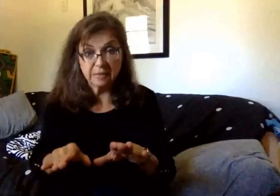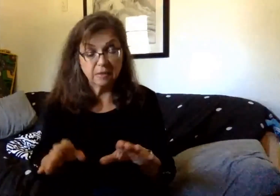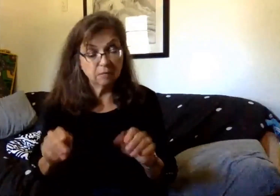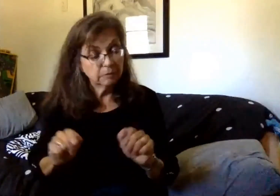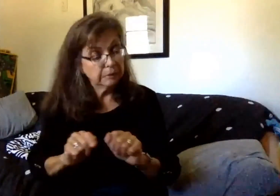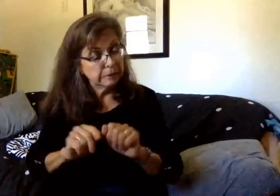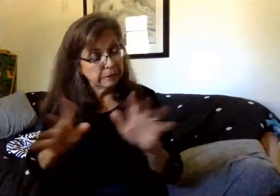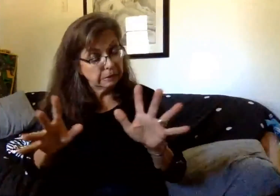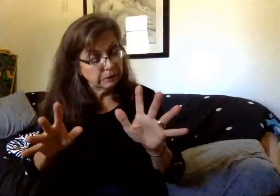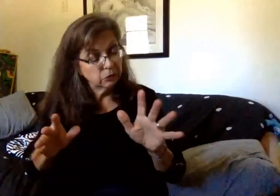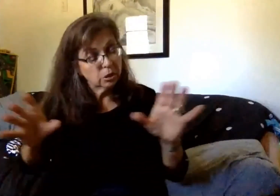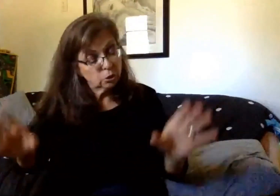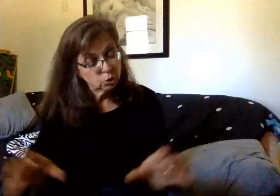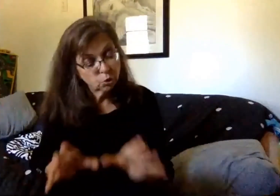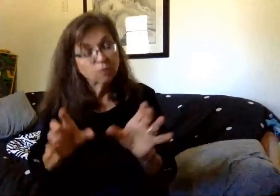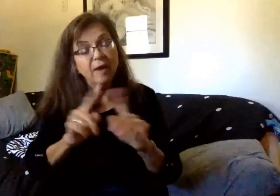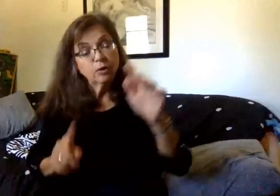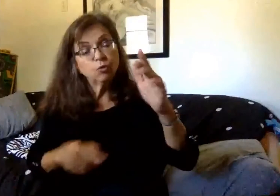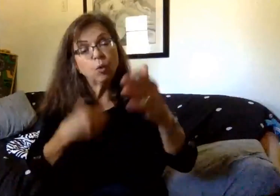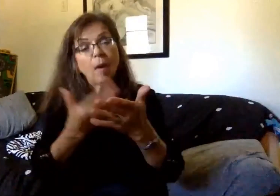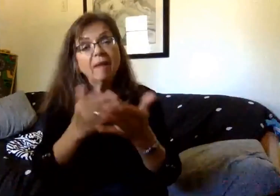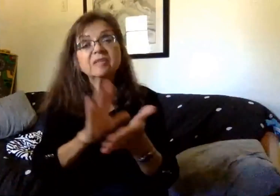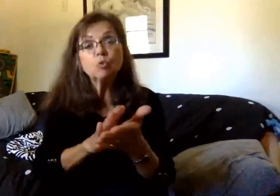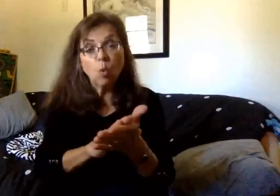certified to be on campus that day.